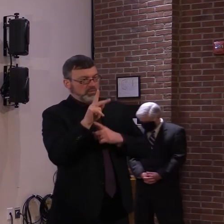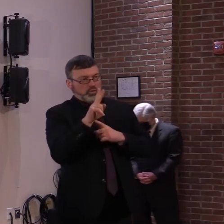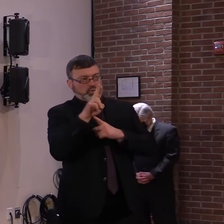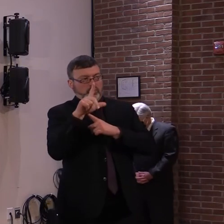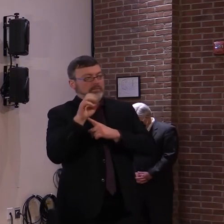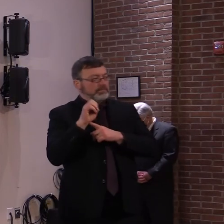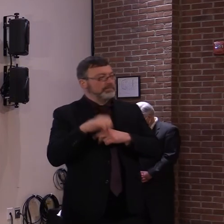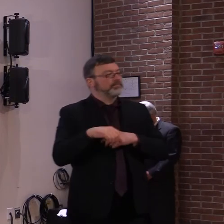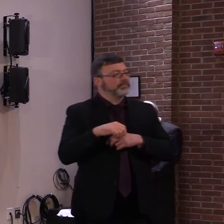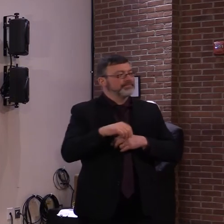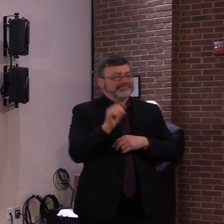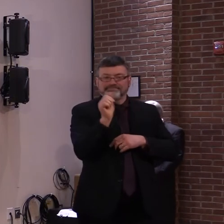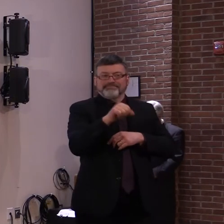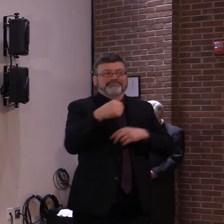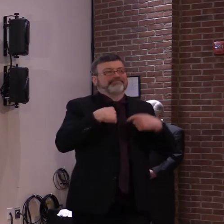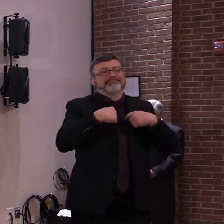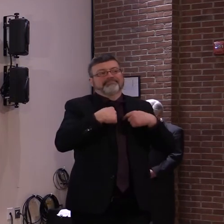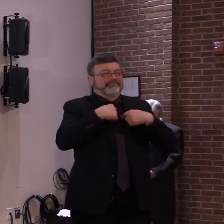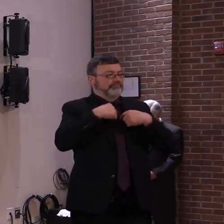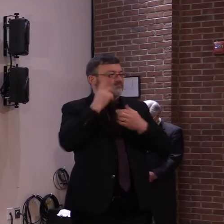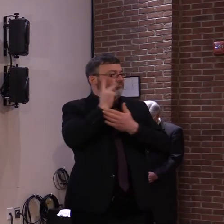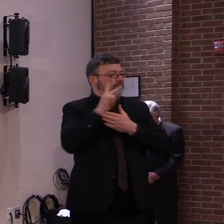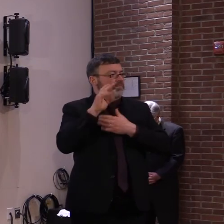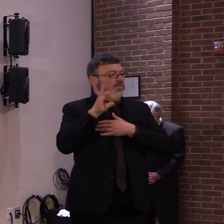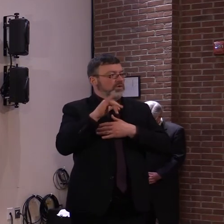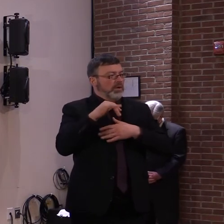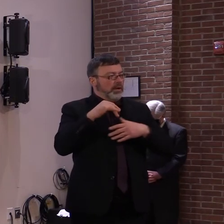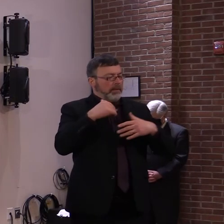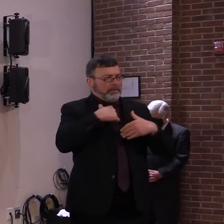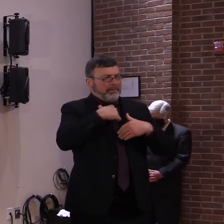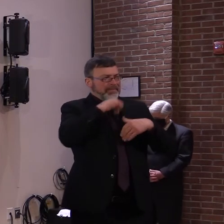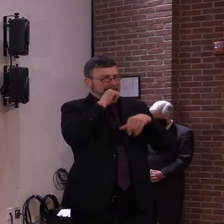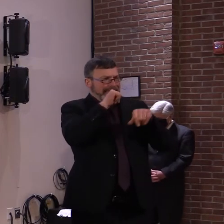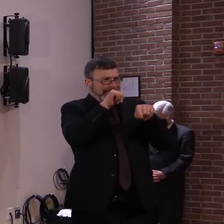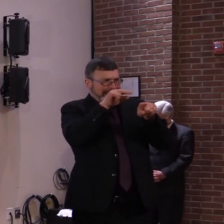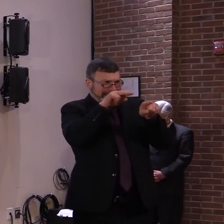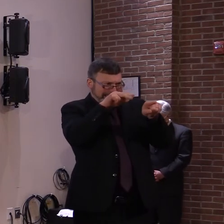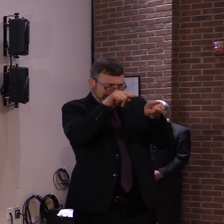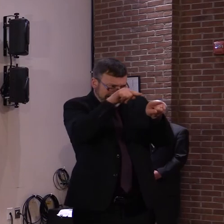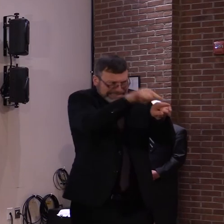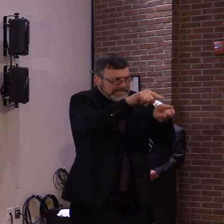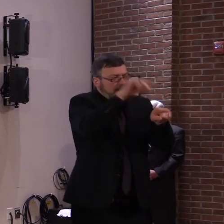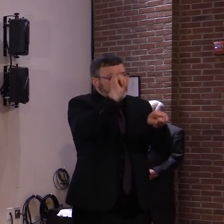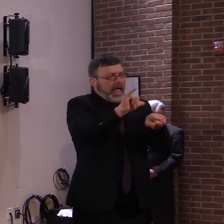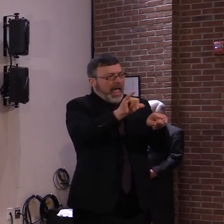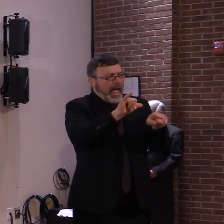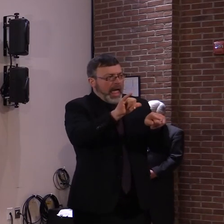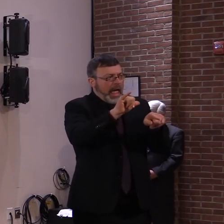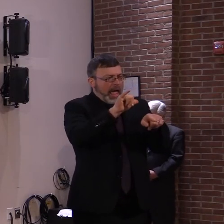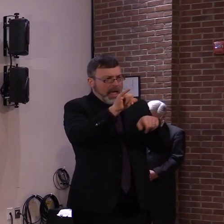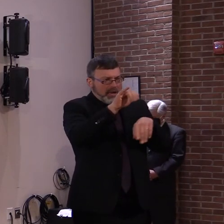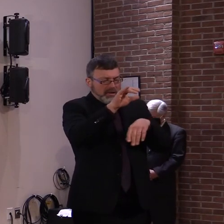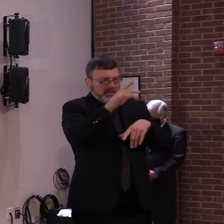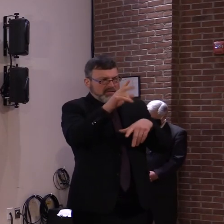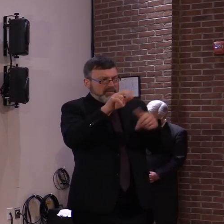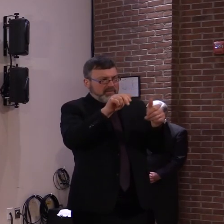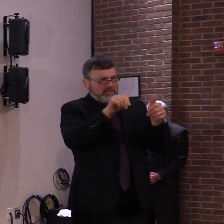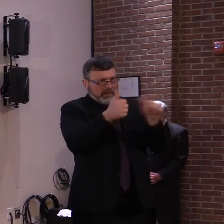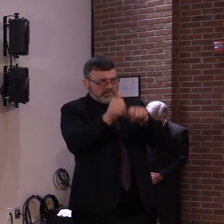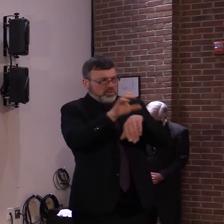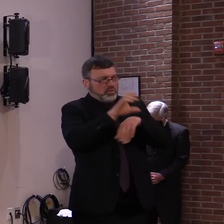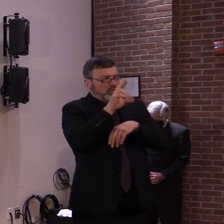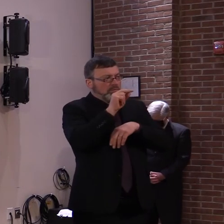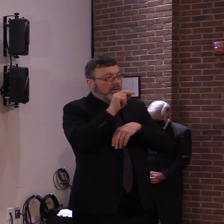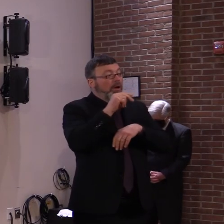Sure. Yeah. We don't specifically monitor churches or other businesses. Certainly, if there's an outbreak,